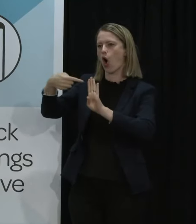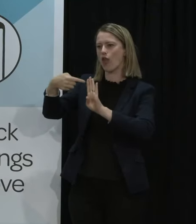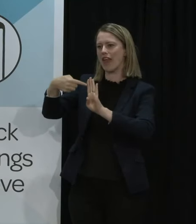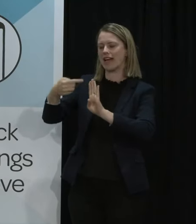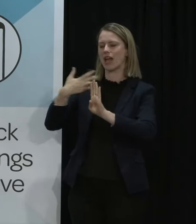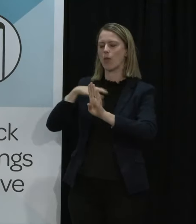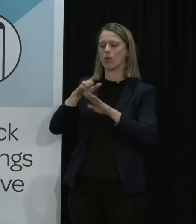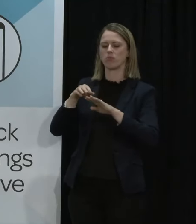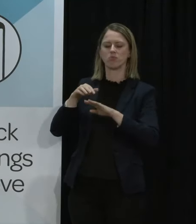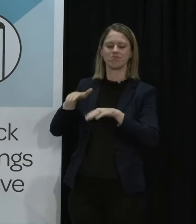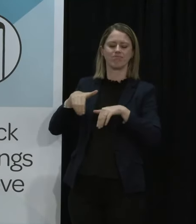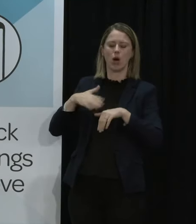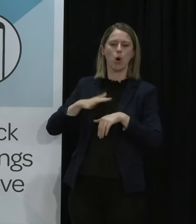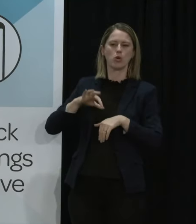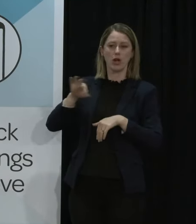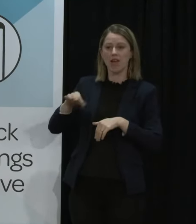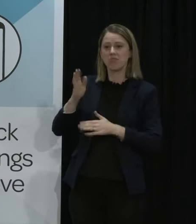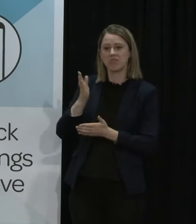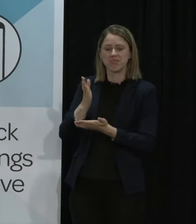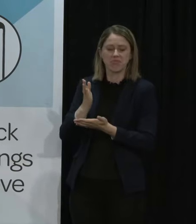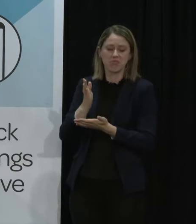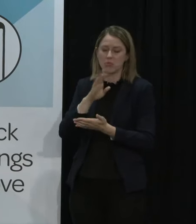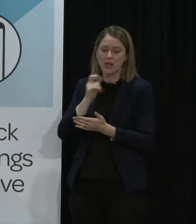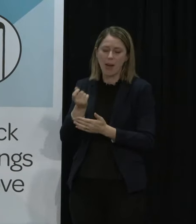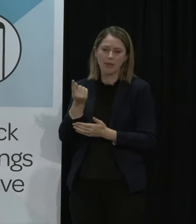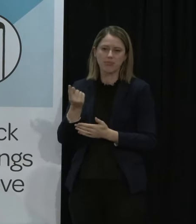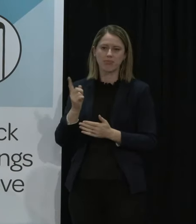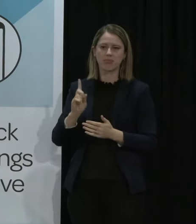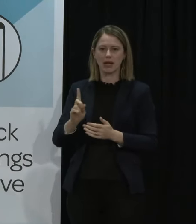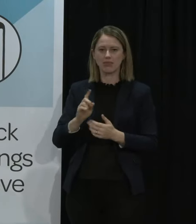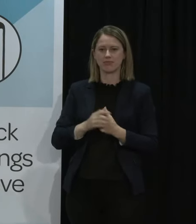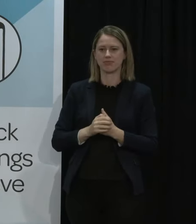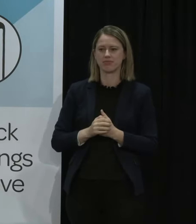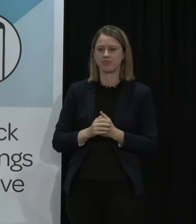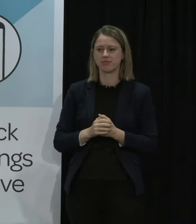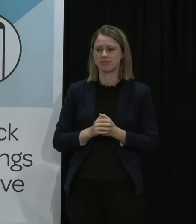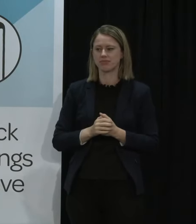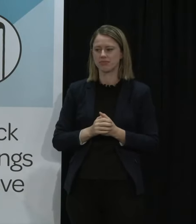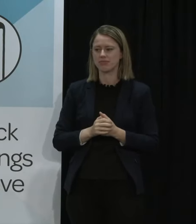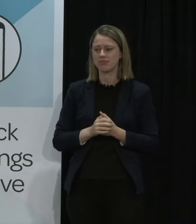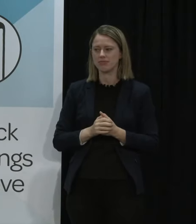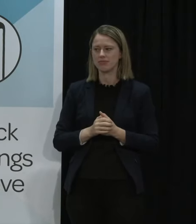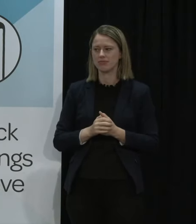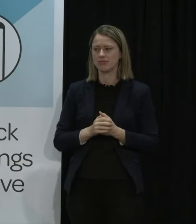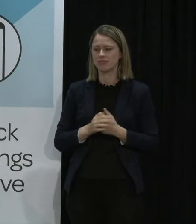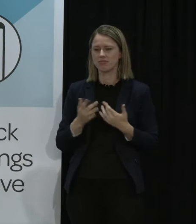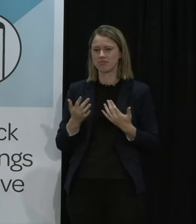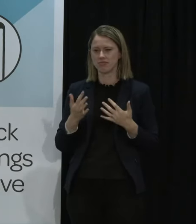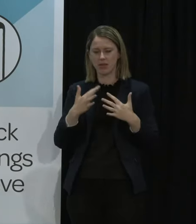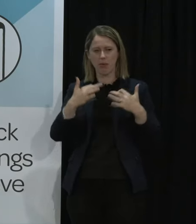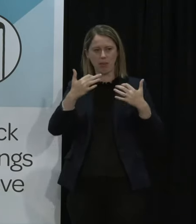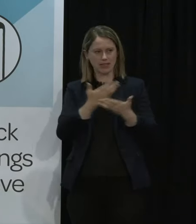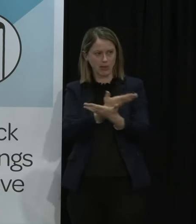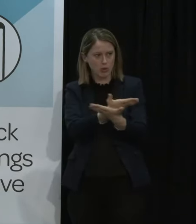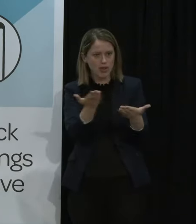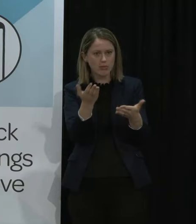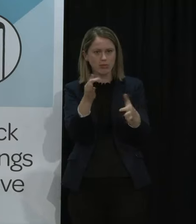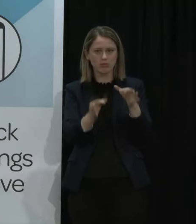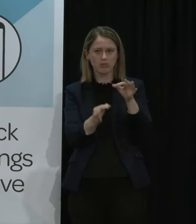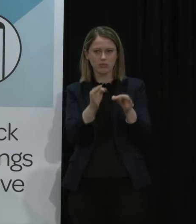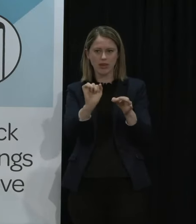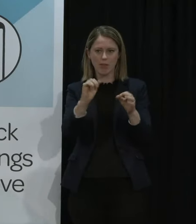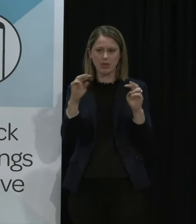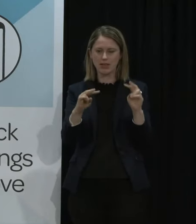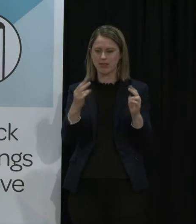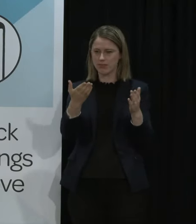I'm sure that would be the case absolutely but I think the question really here is allowing the public to have their say on their views